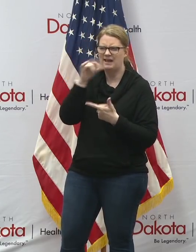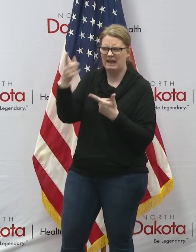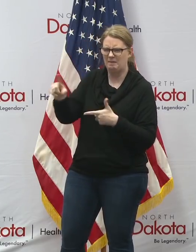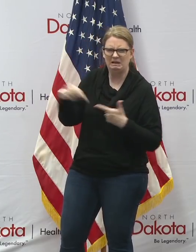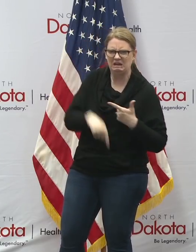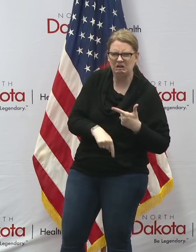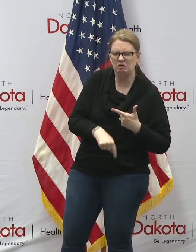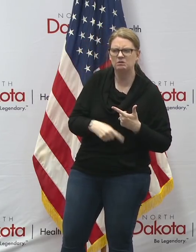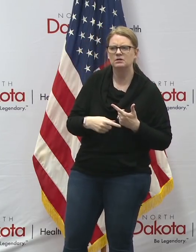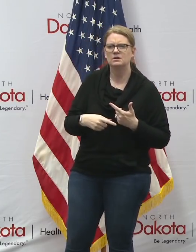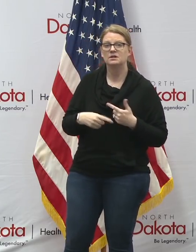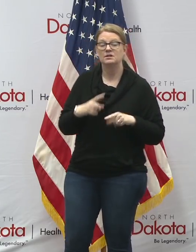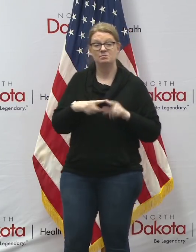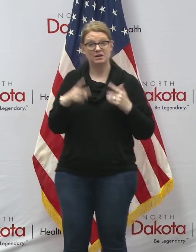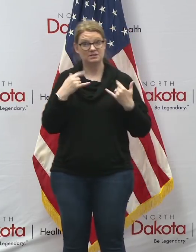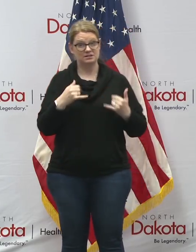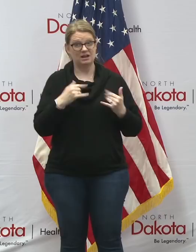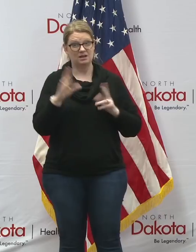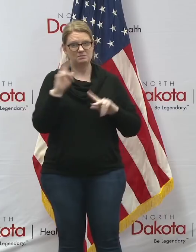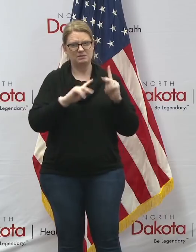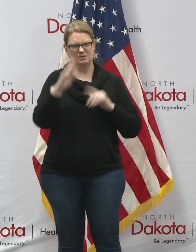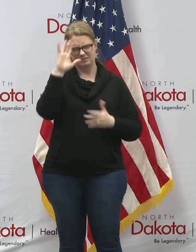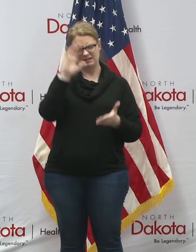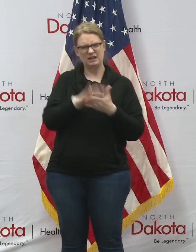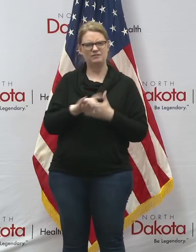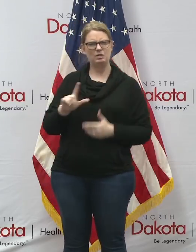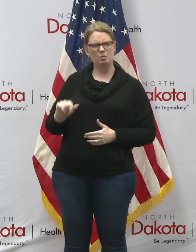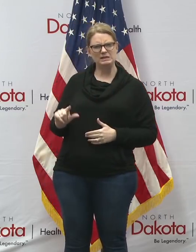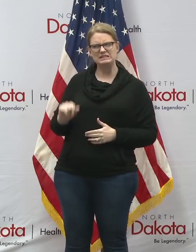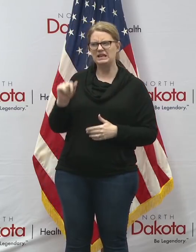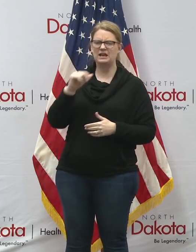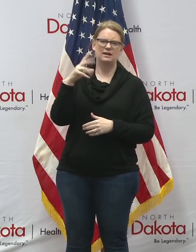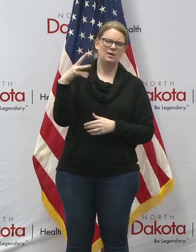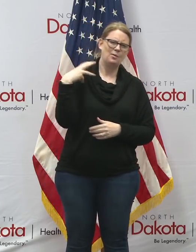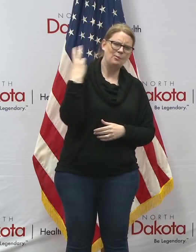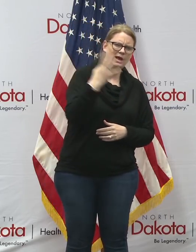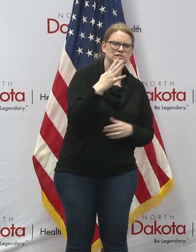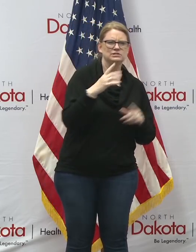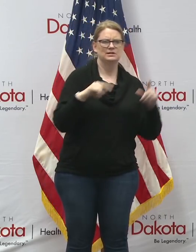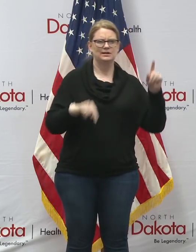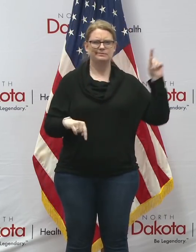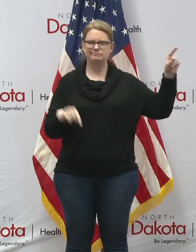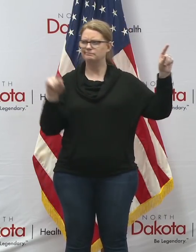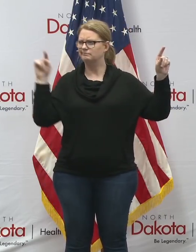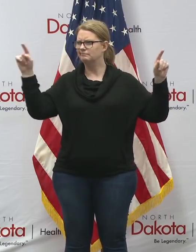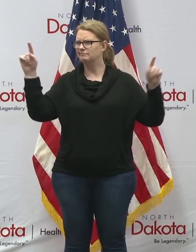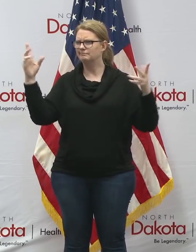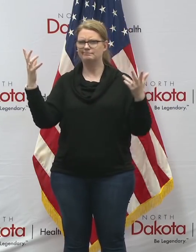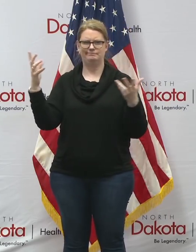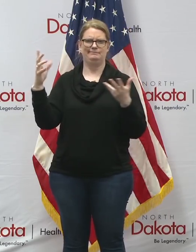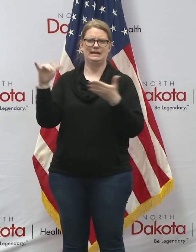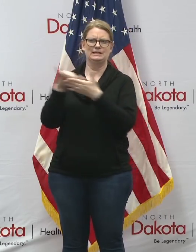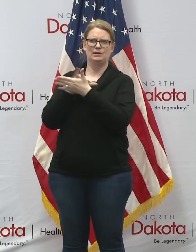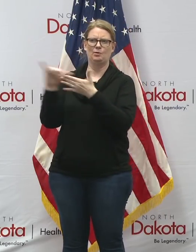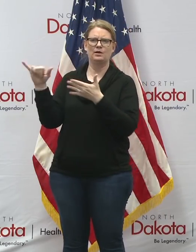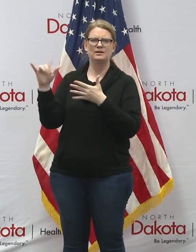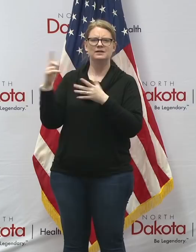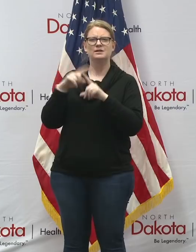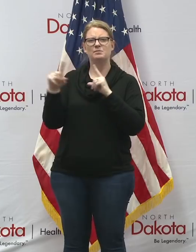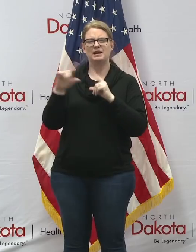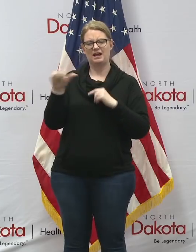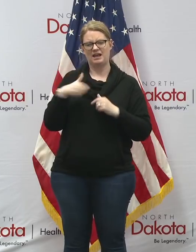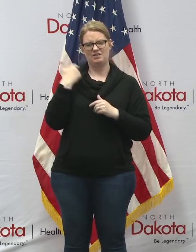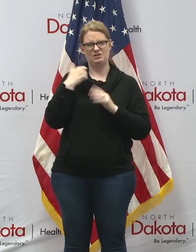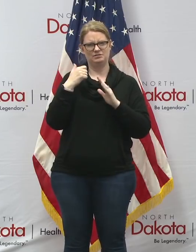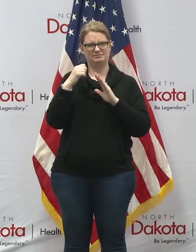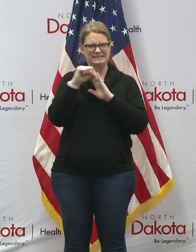people that believe because it's happening in Louisiana and Washington and not just New York but all the surrounding